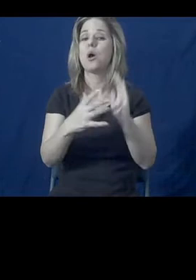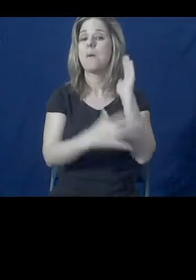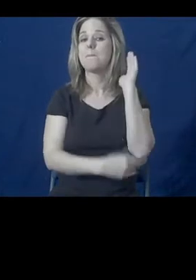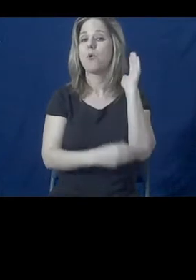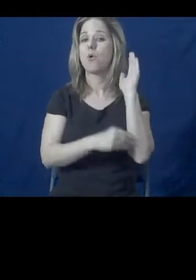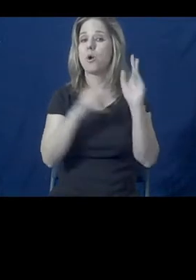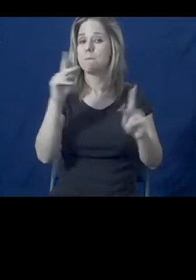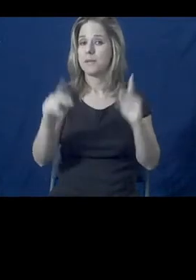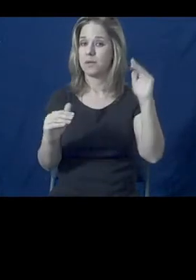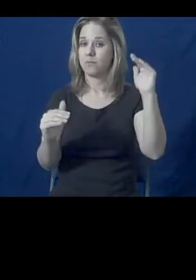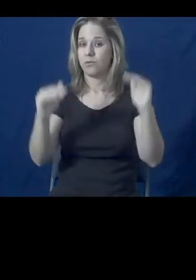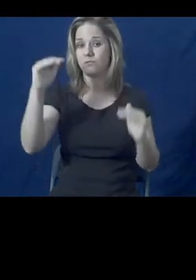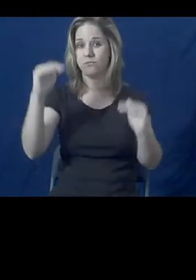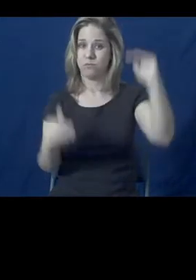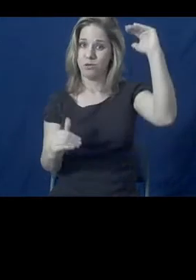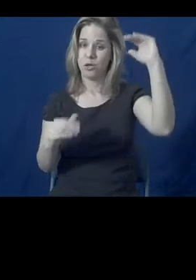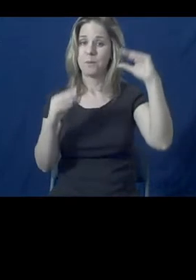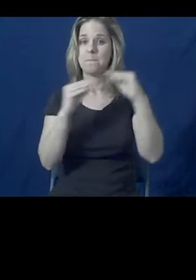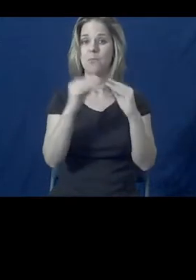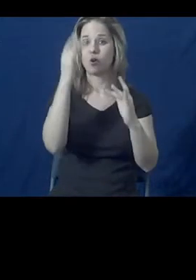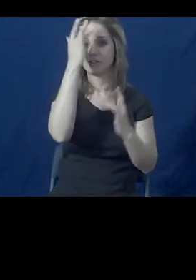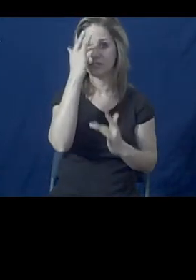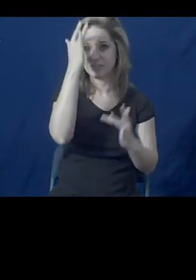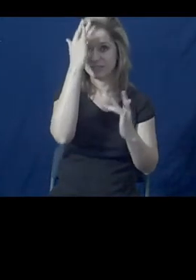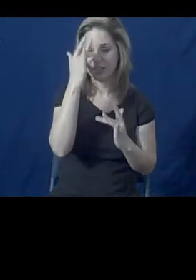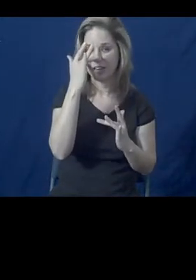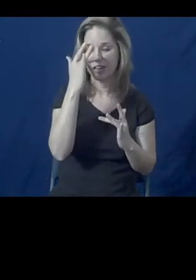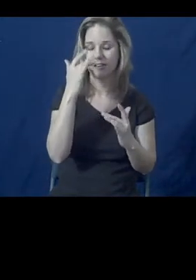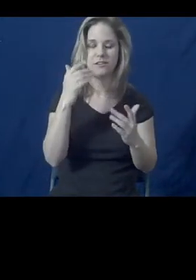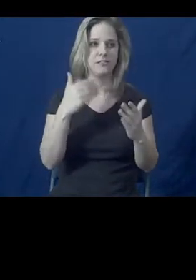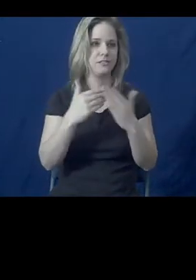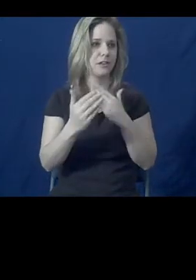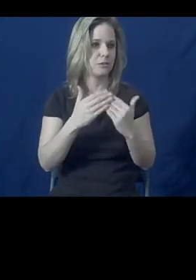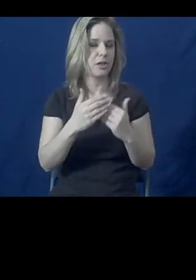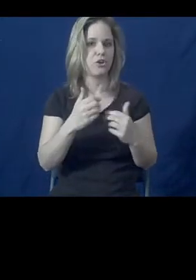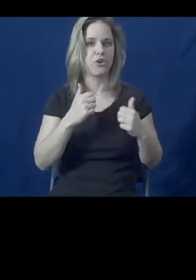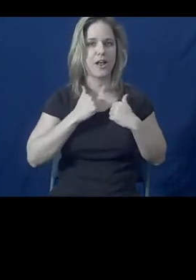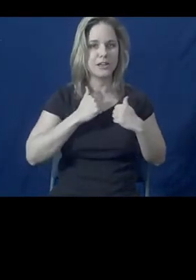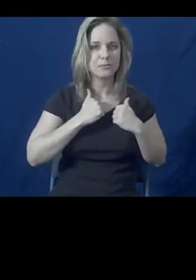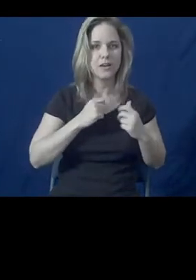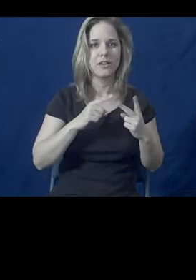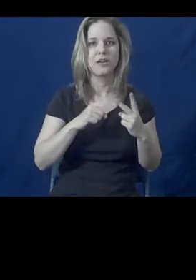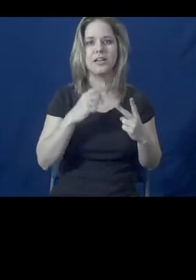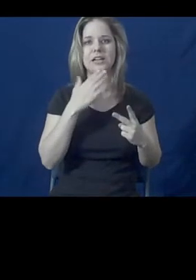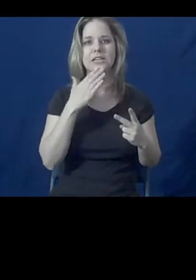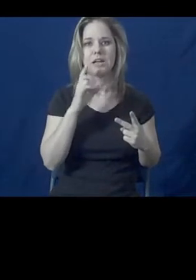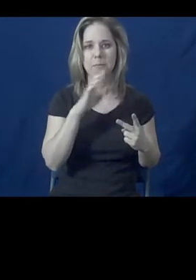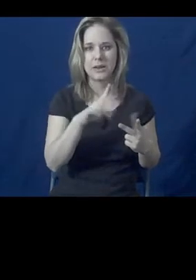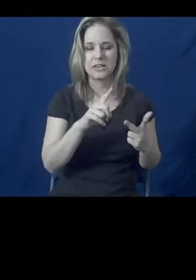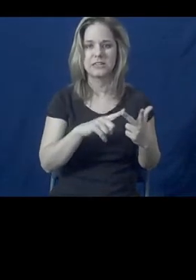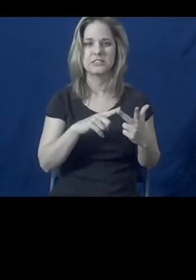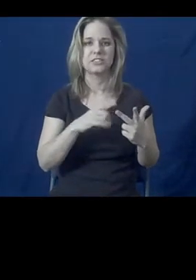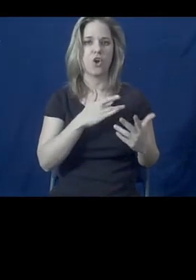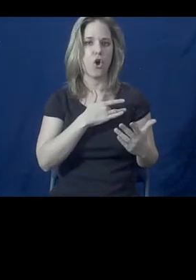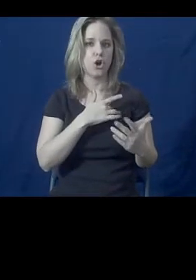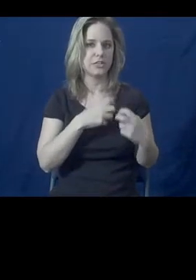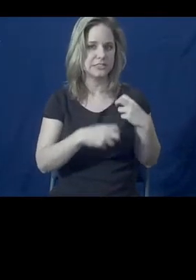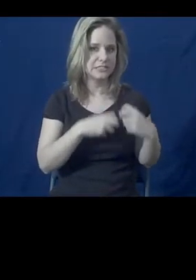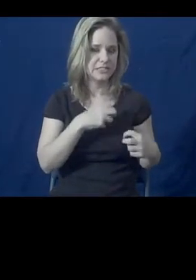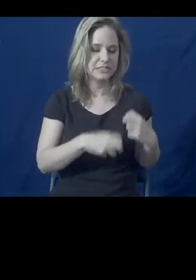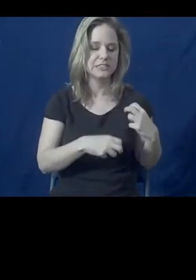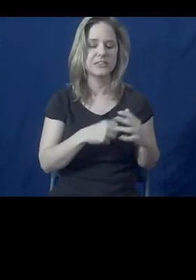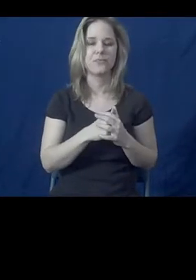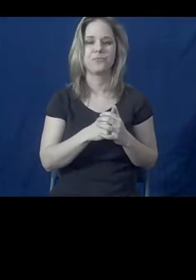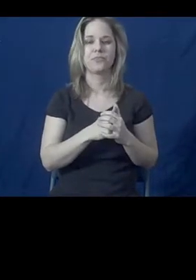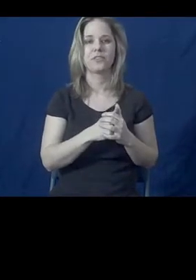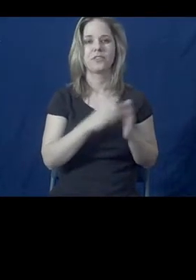sicker across a number of health indicators from asthma to diabetes to heart disease. And